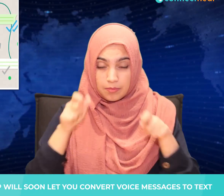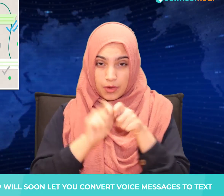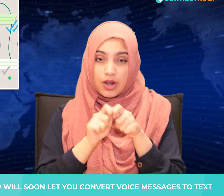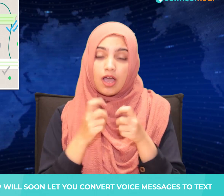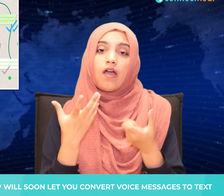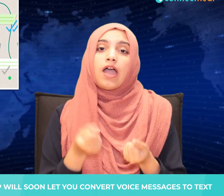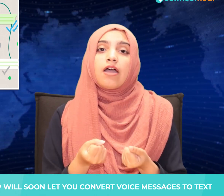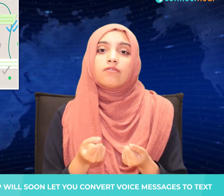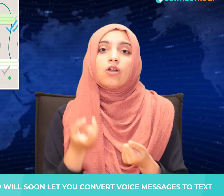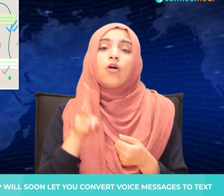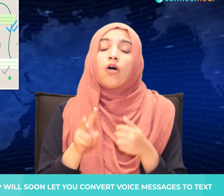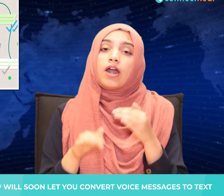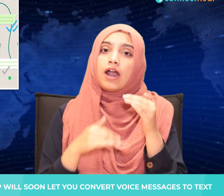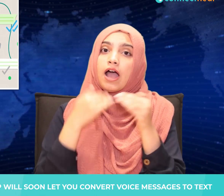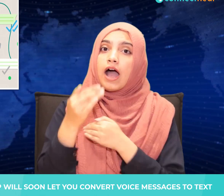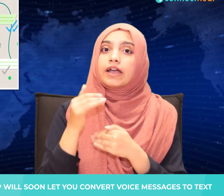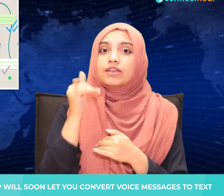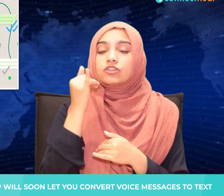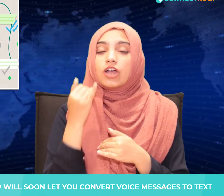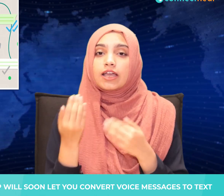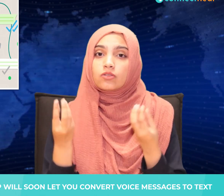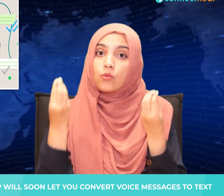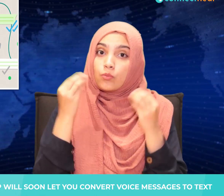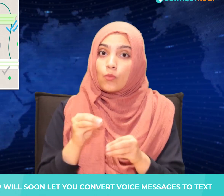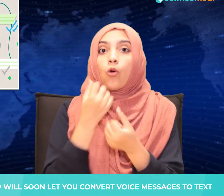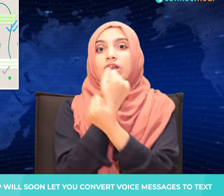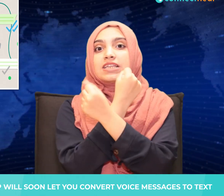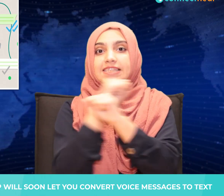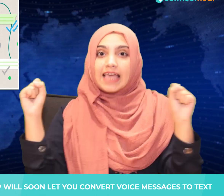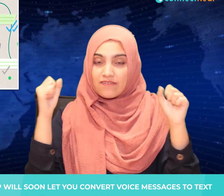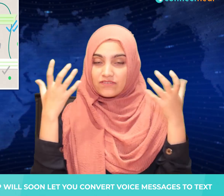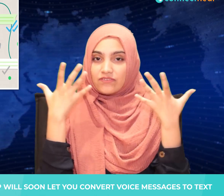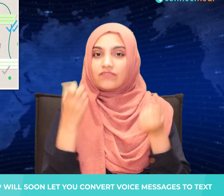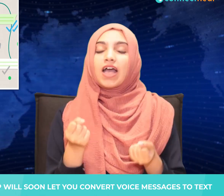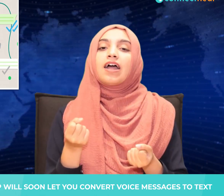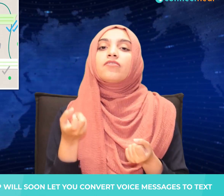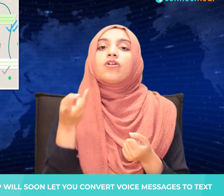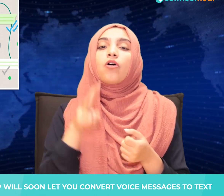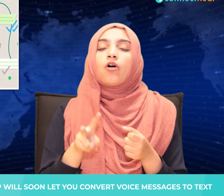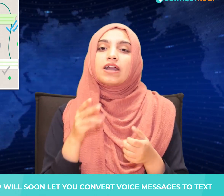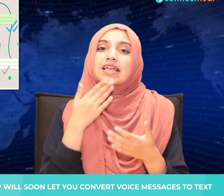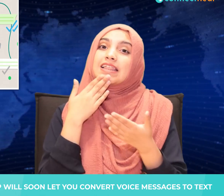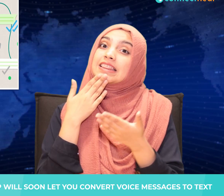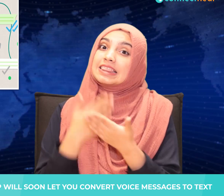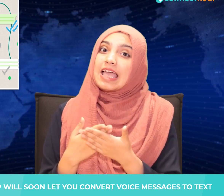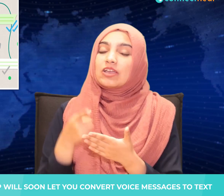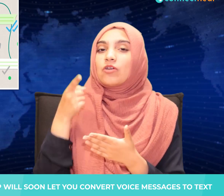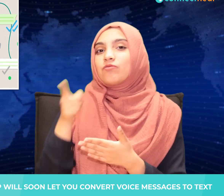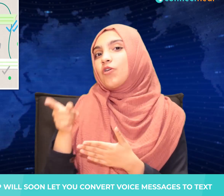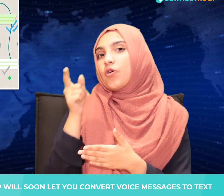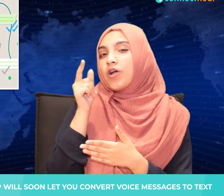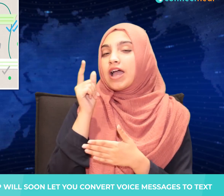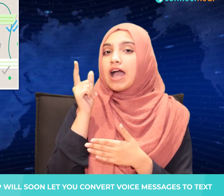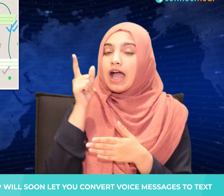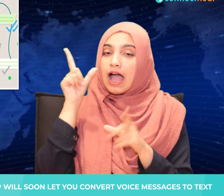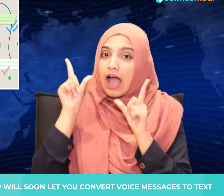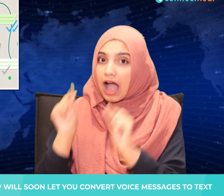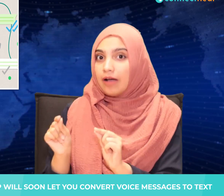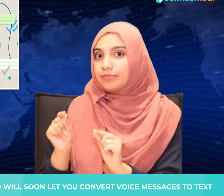we will soon get extra security for our chat backups on whatsapp thanks to end-to-end encryption for cloud backups